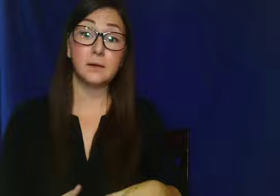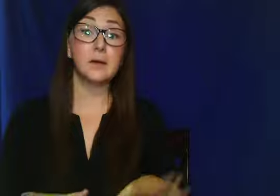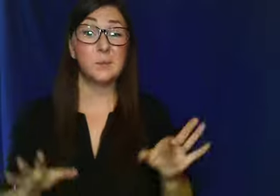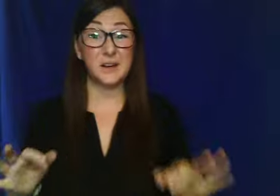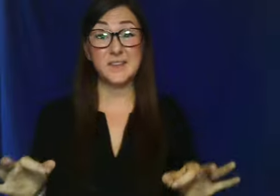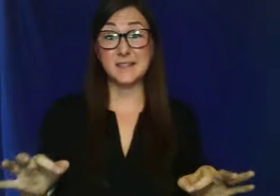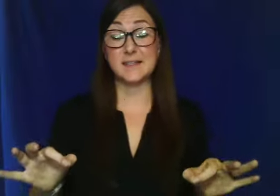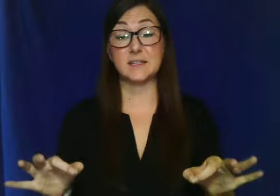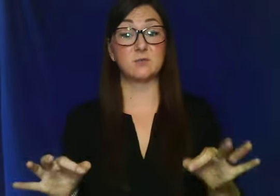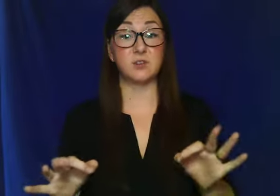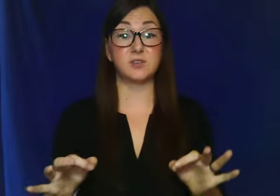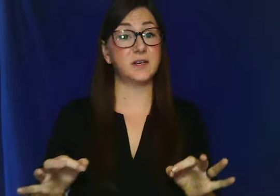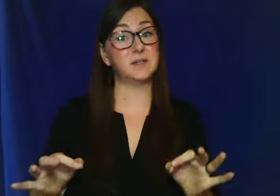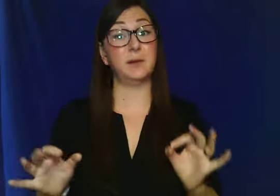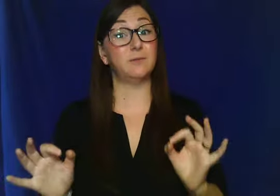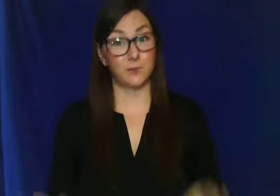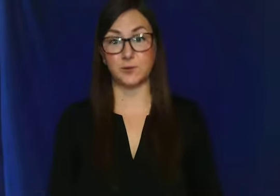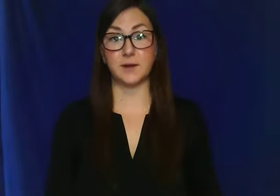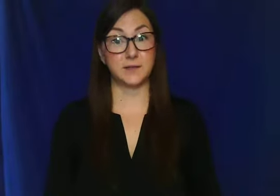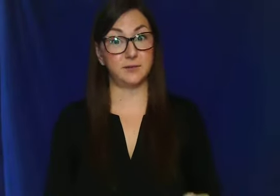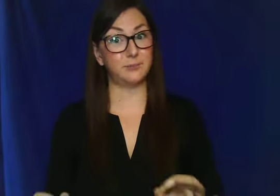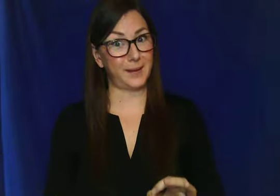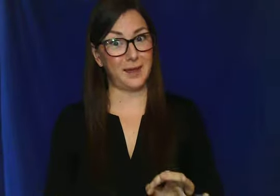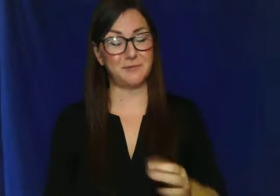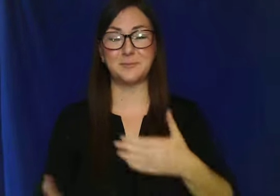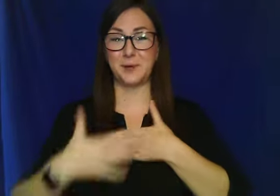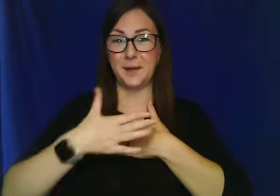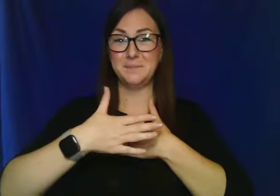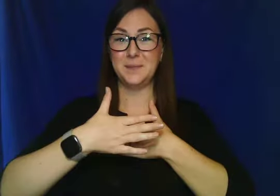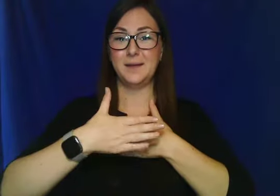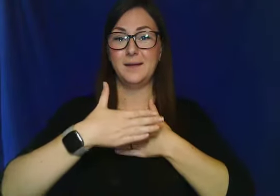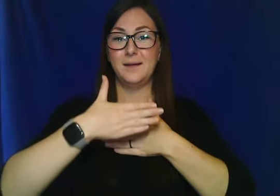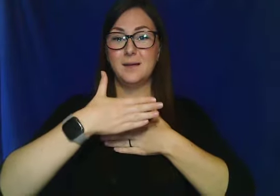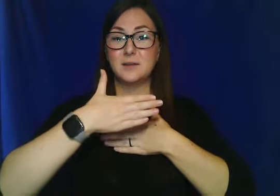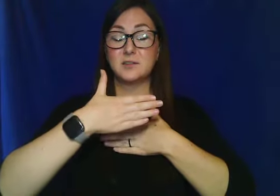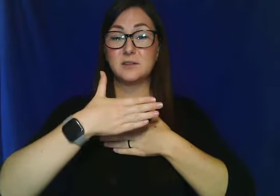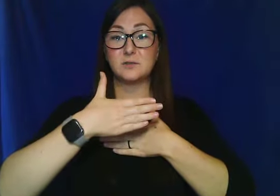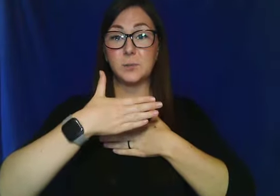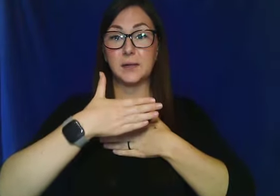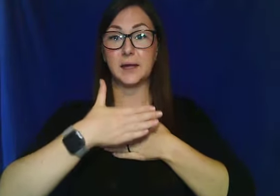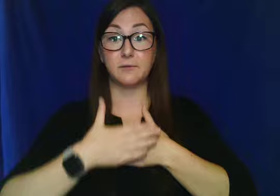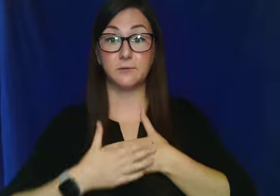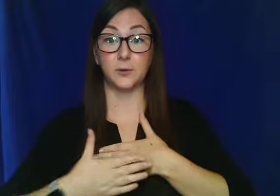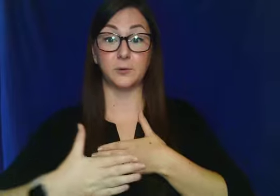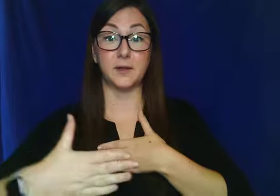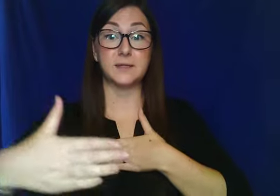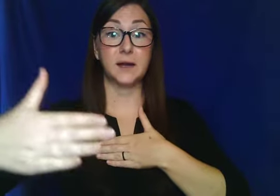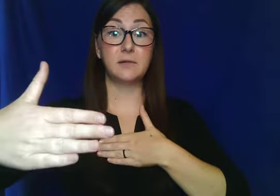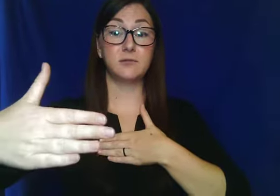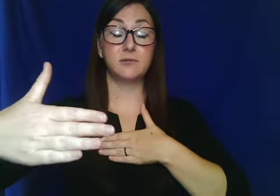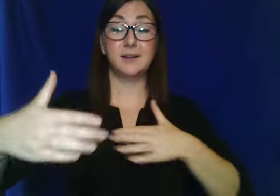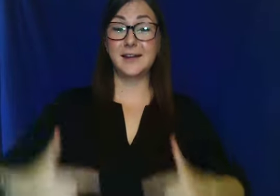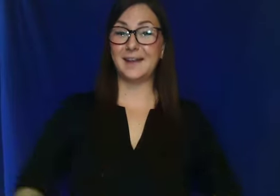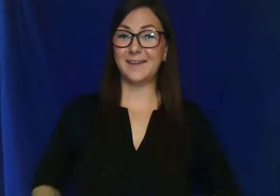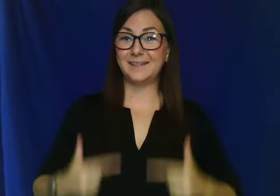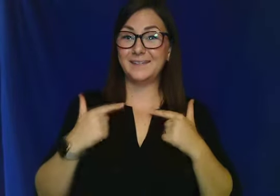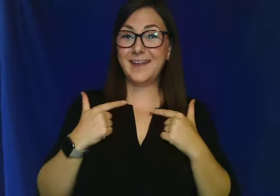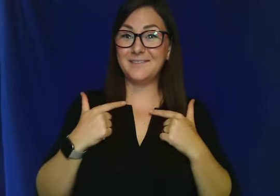But in this instance, we're using it to mean for the rest of my life. Okay? So this would be like for the rest of, and then life.